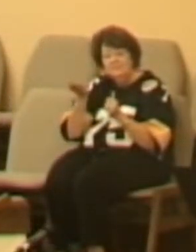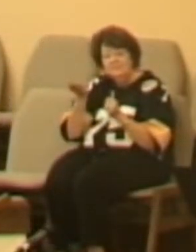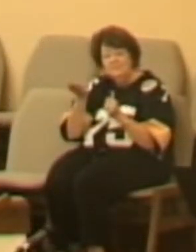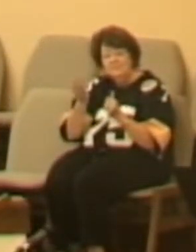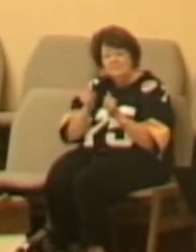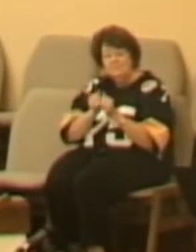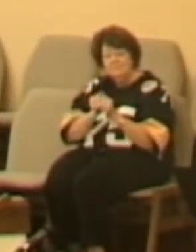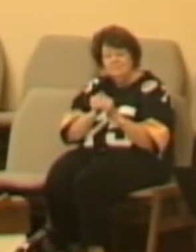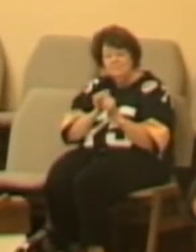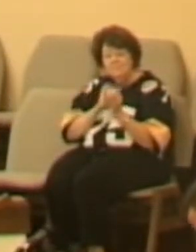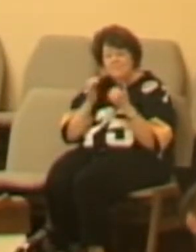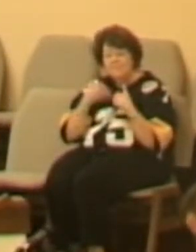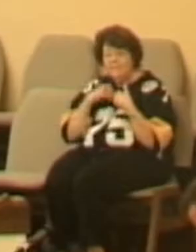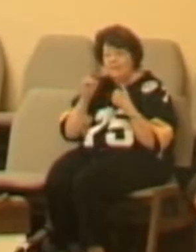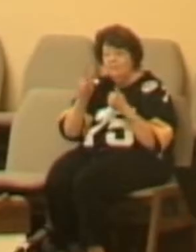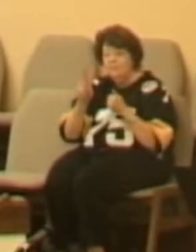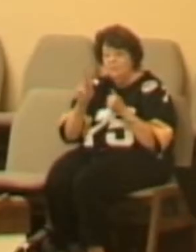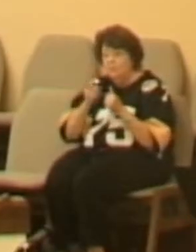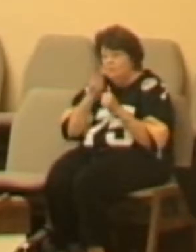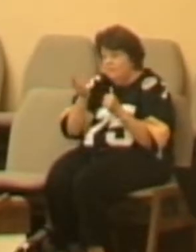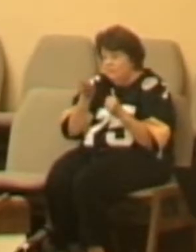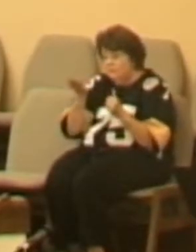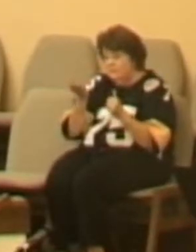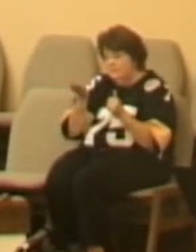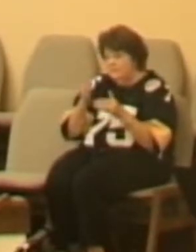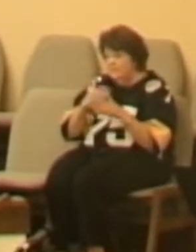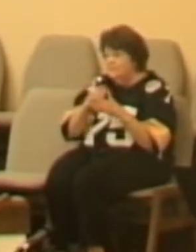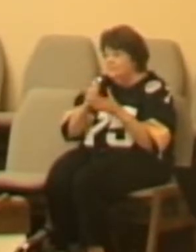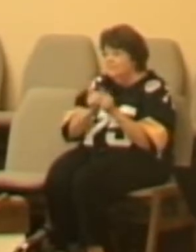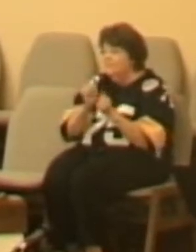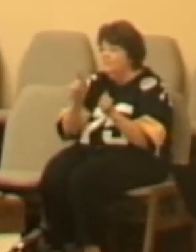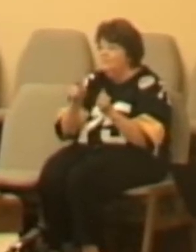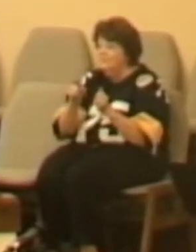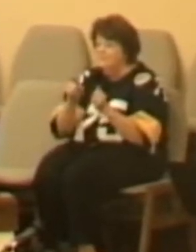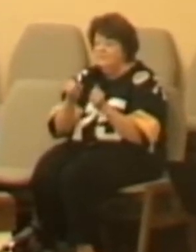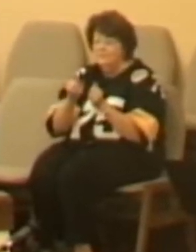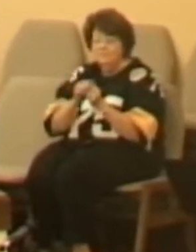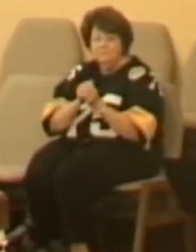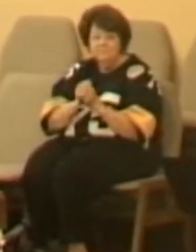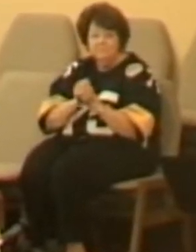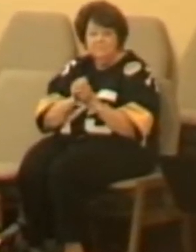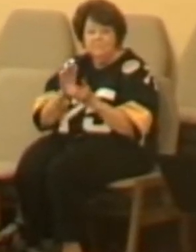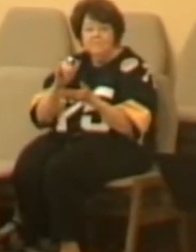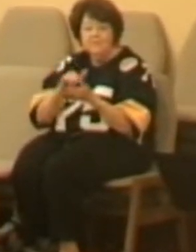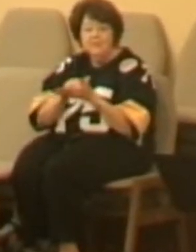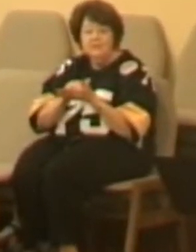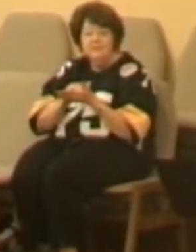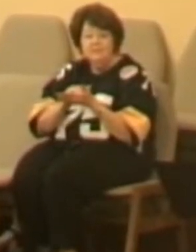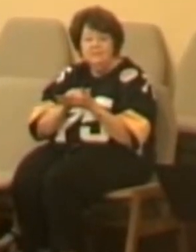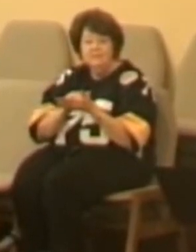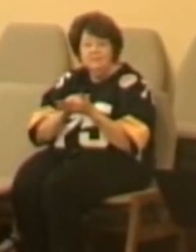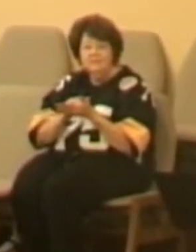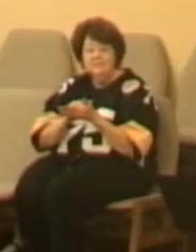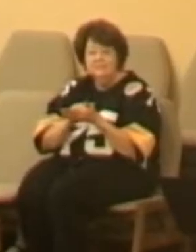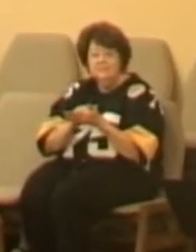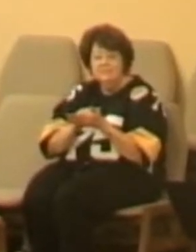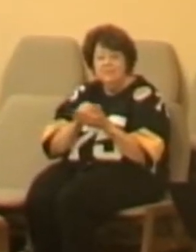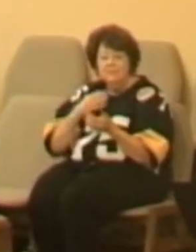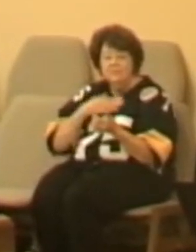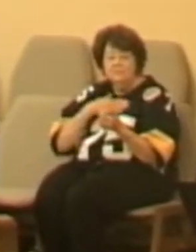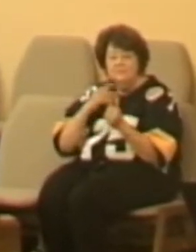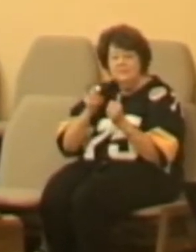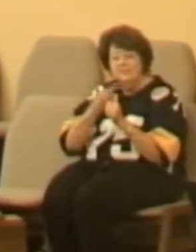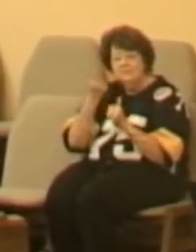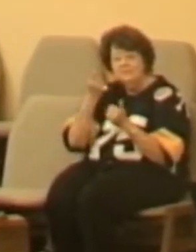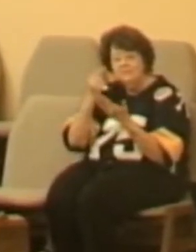I have two first things up here this morning that I brought to show you. This is the manuscript of the